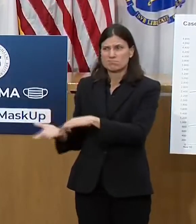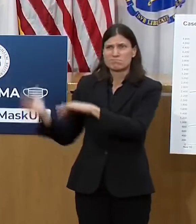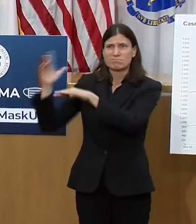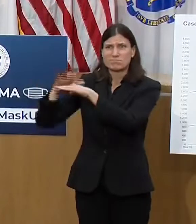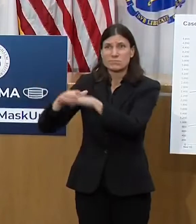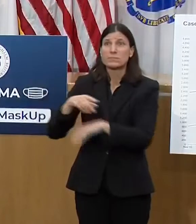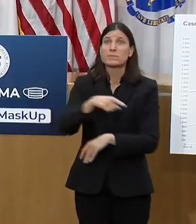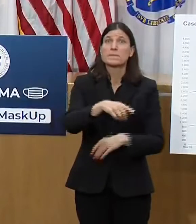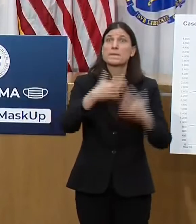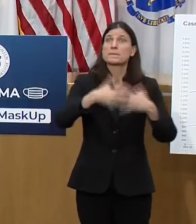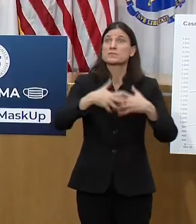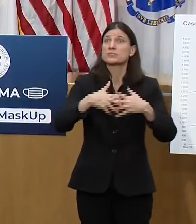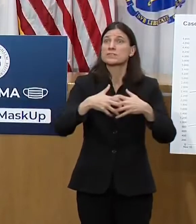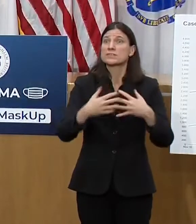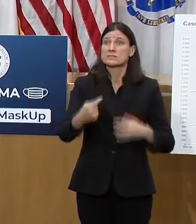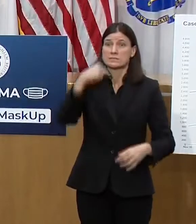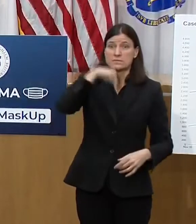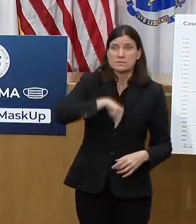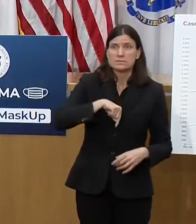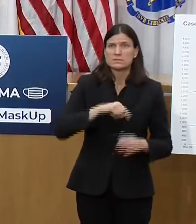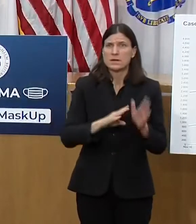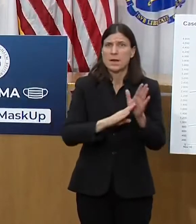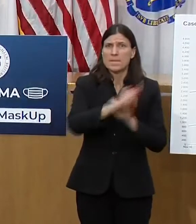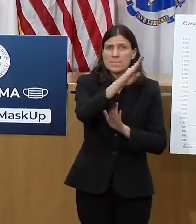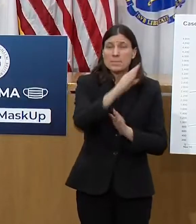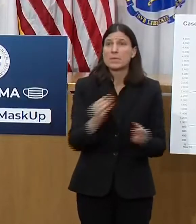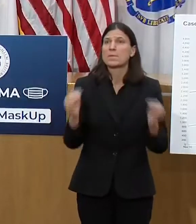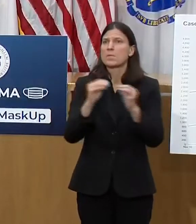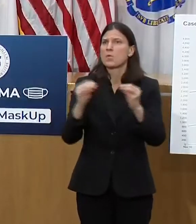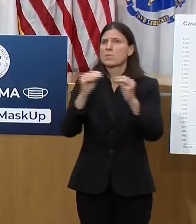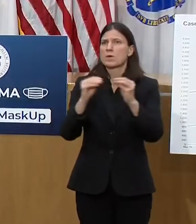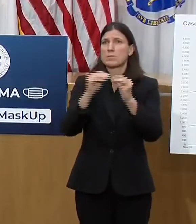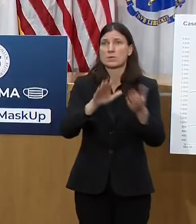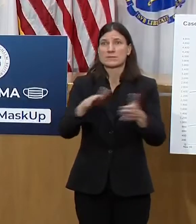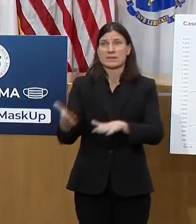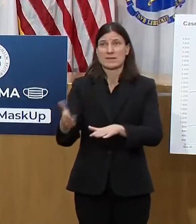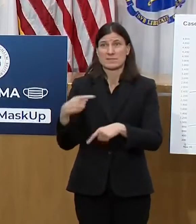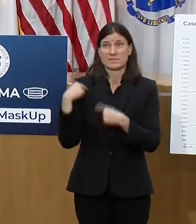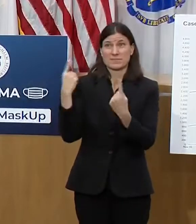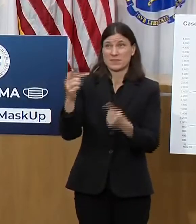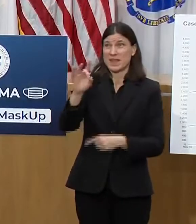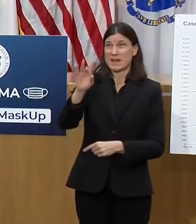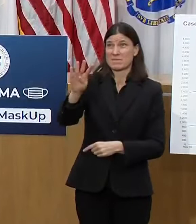also seen deaths increase by 84% since Thanksgiving.